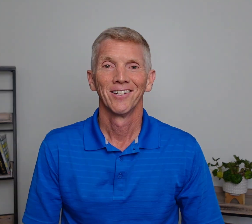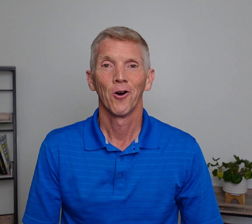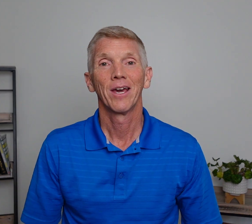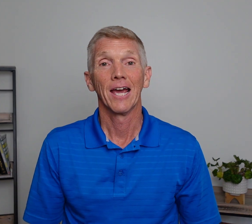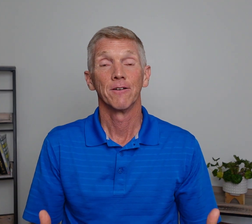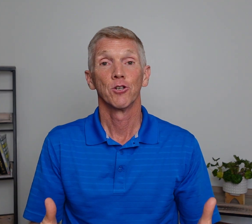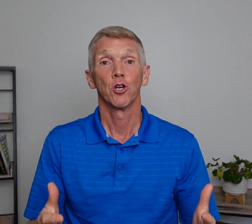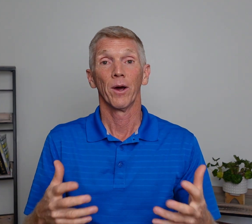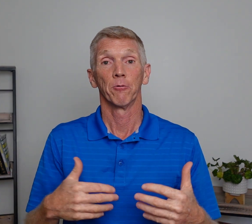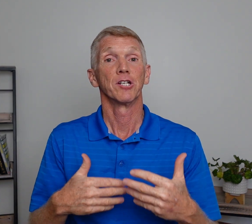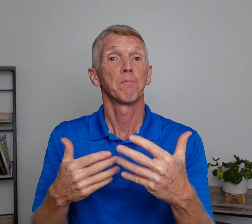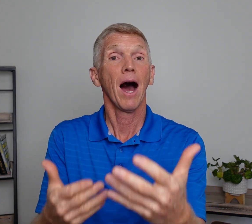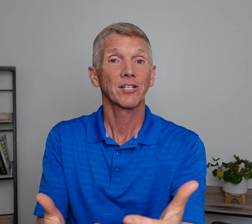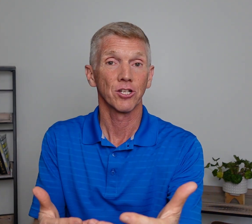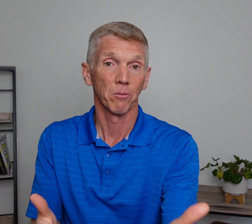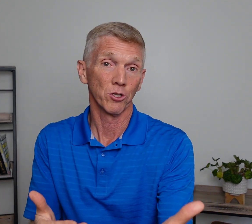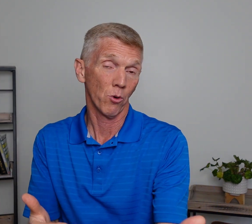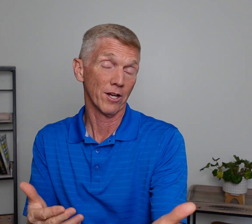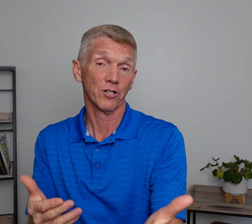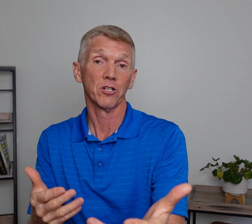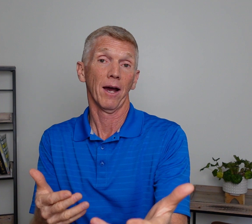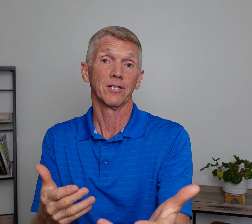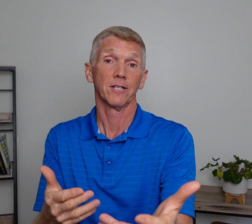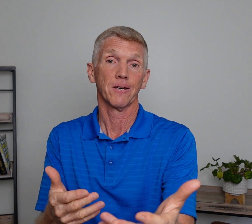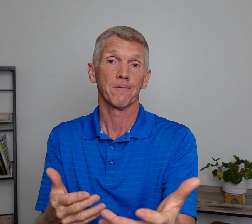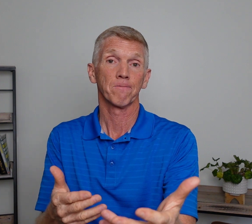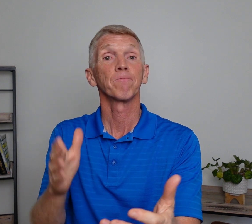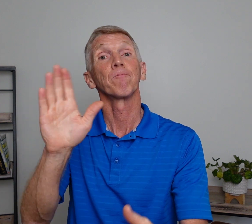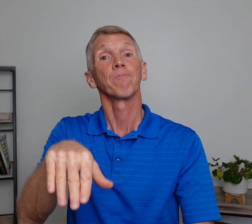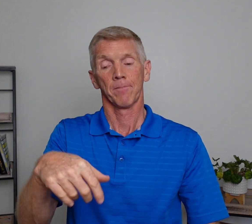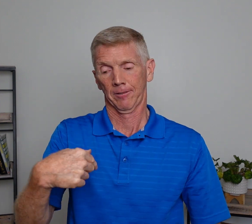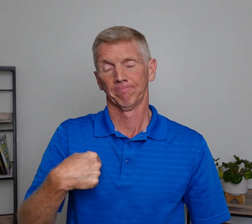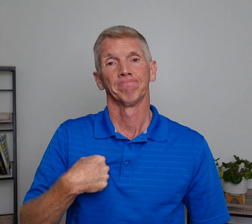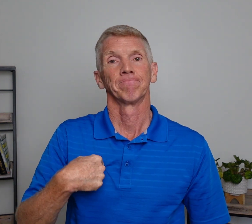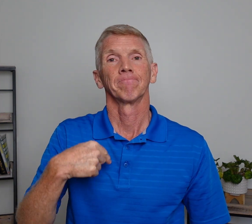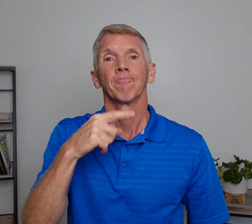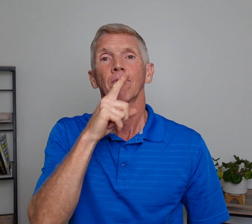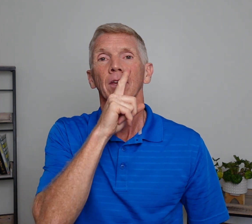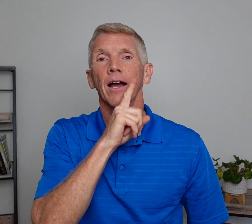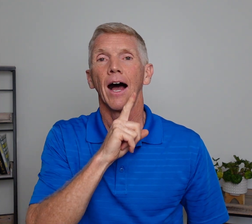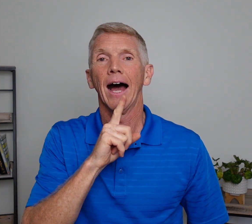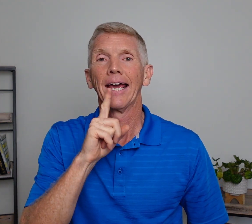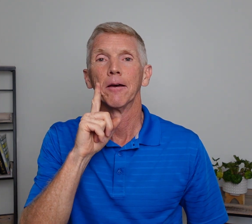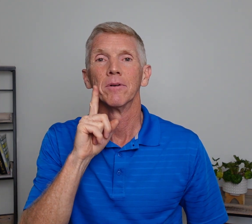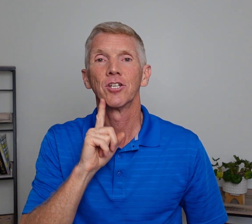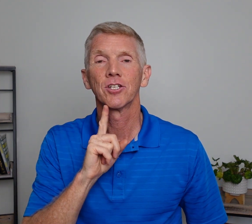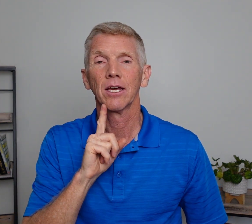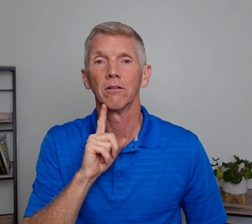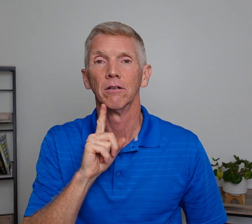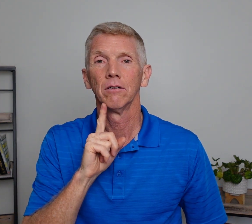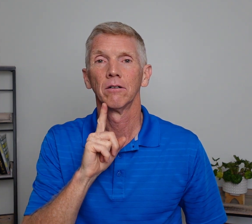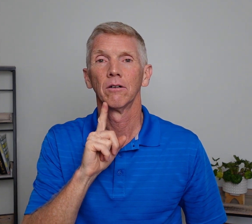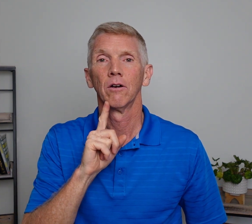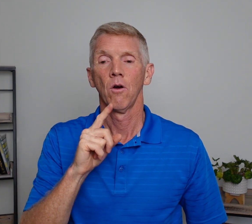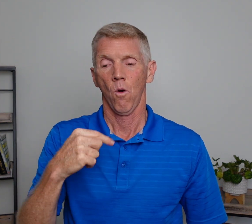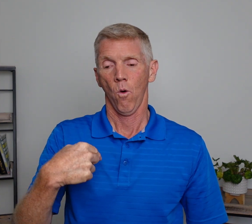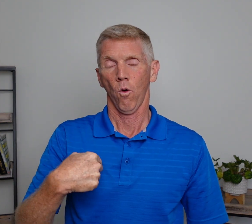Okay. So, in response to some of those questions, you might see, I am single or